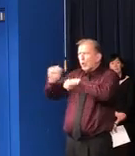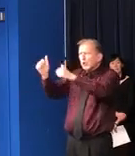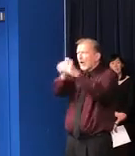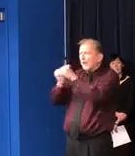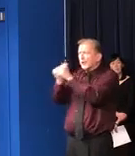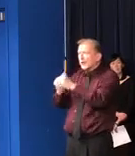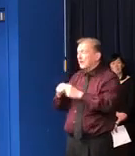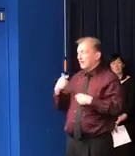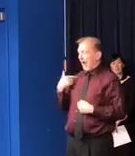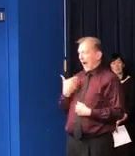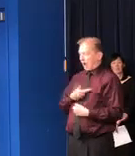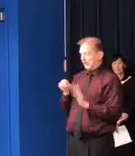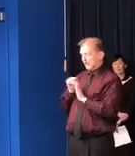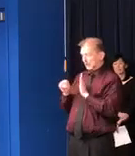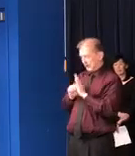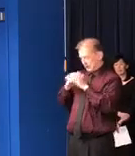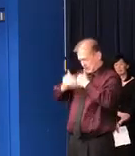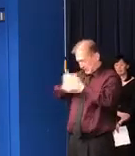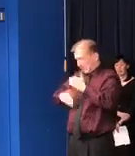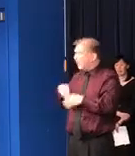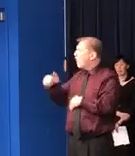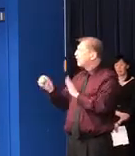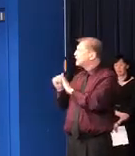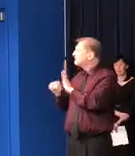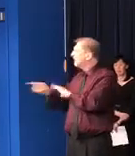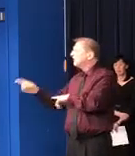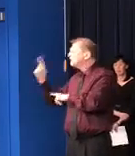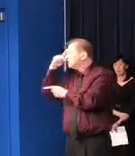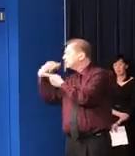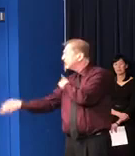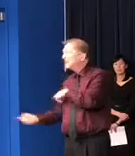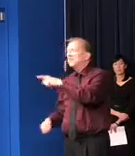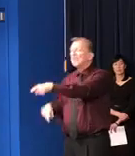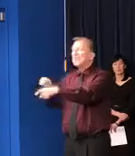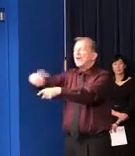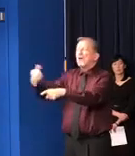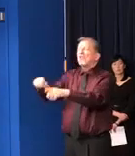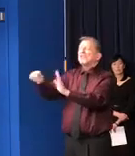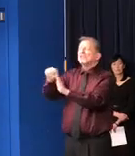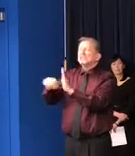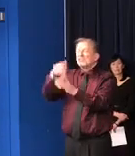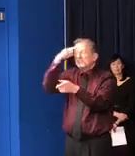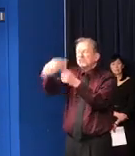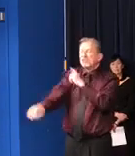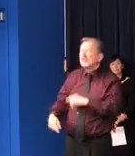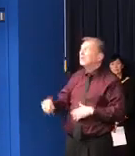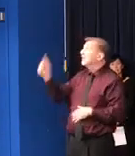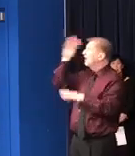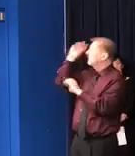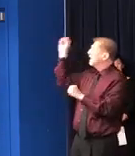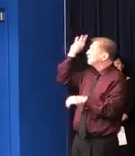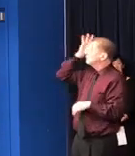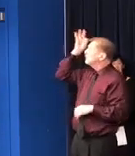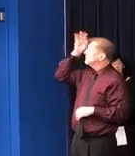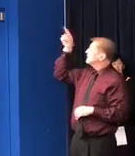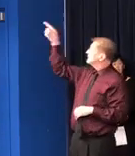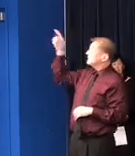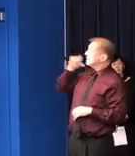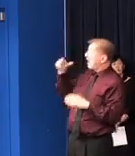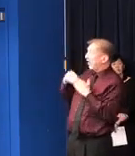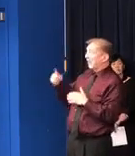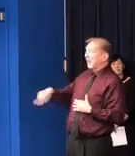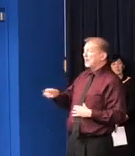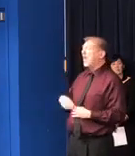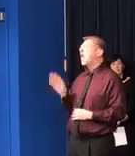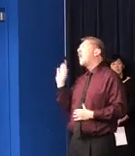around us doing things that are different, when the federal government isn't providing any real guidance here and telling everybody the